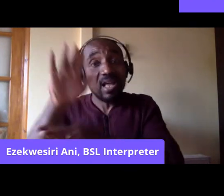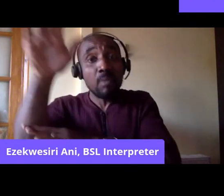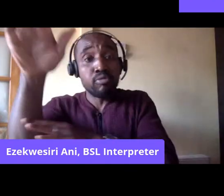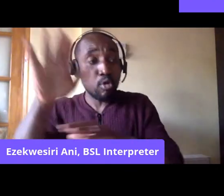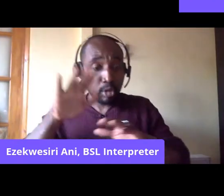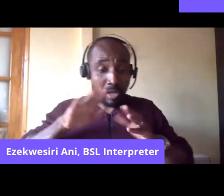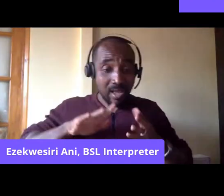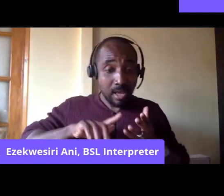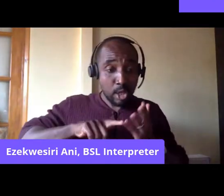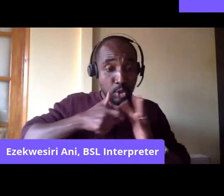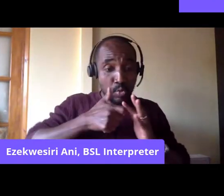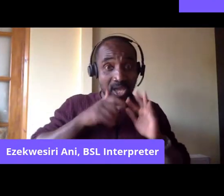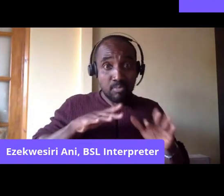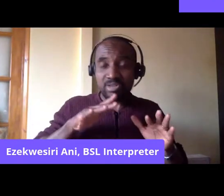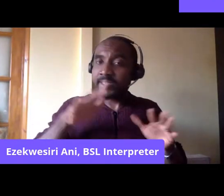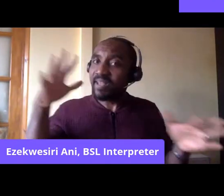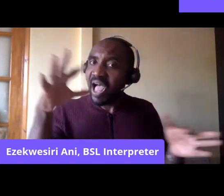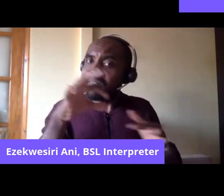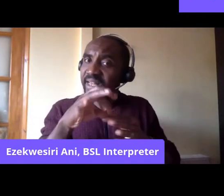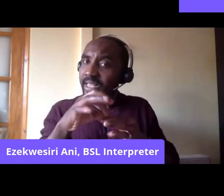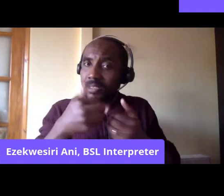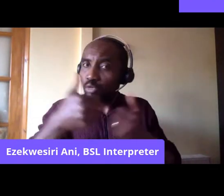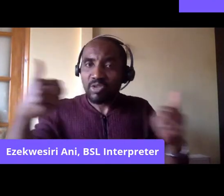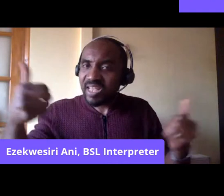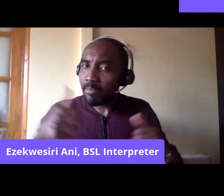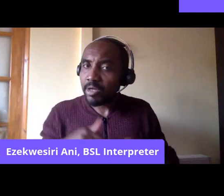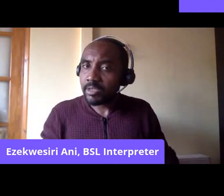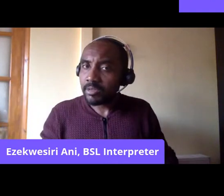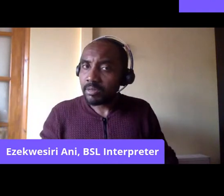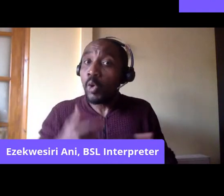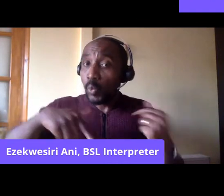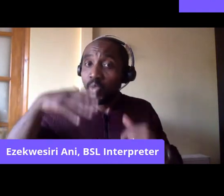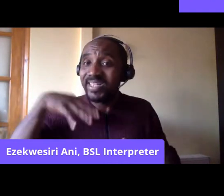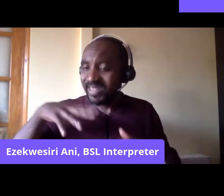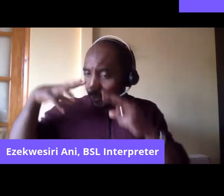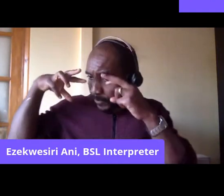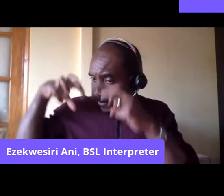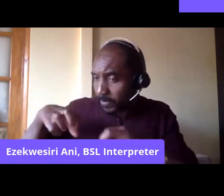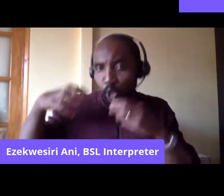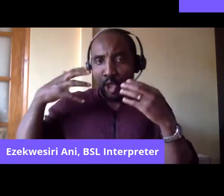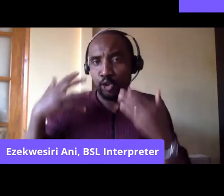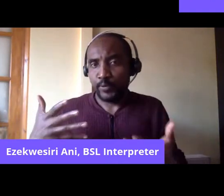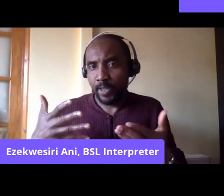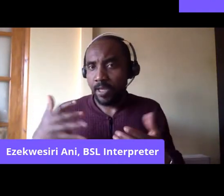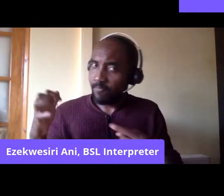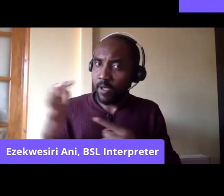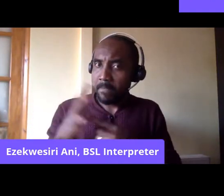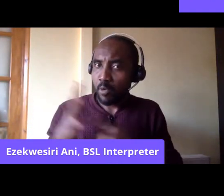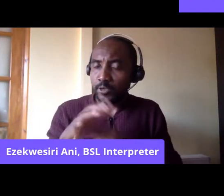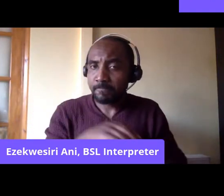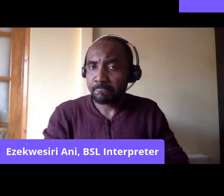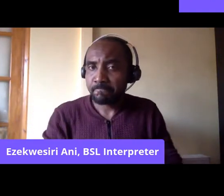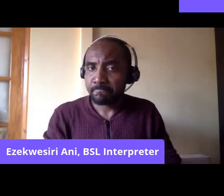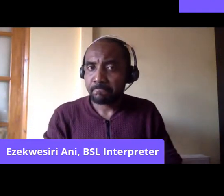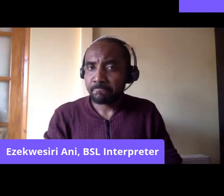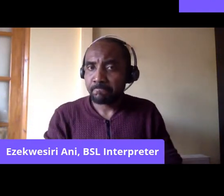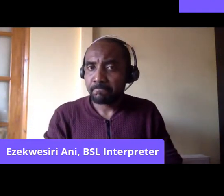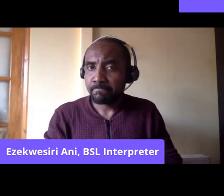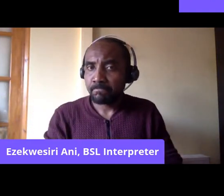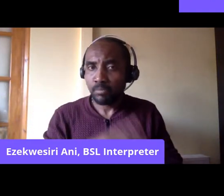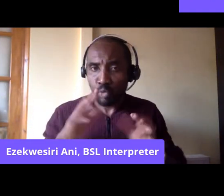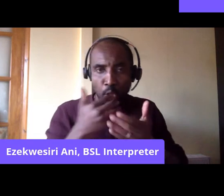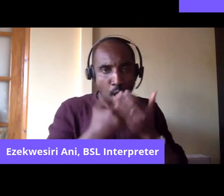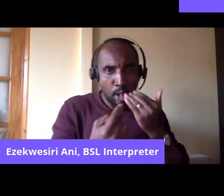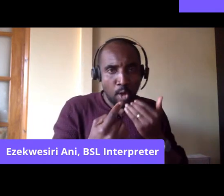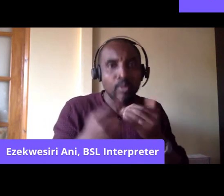at home is something that I feel we need to start to look at today, right? Another thing that's also